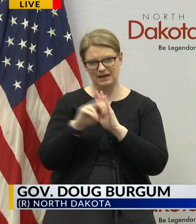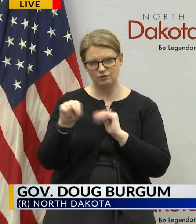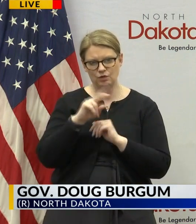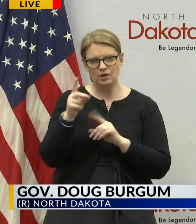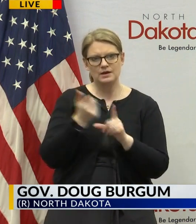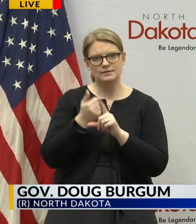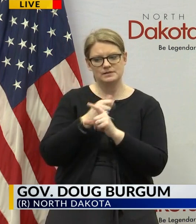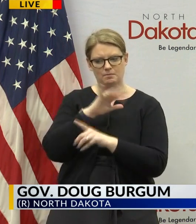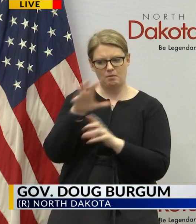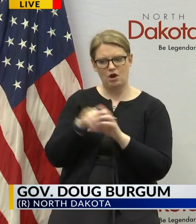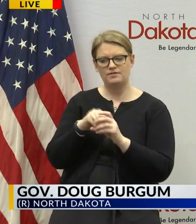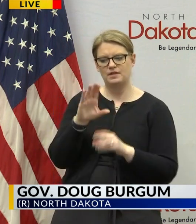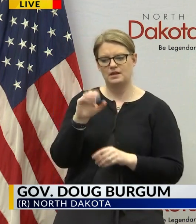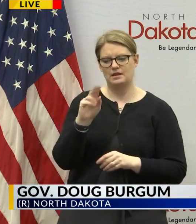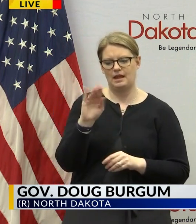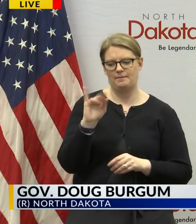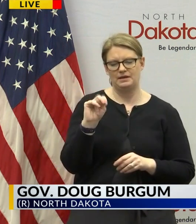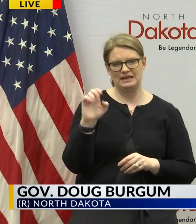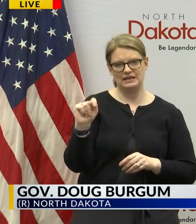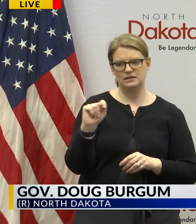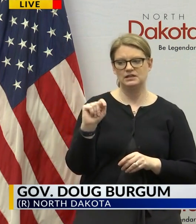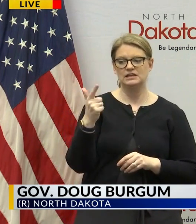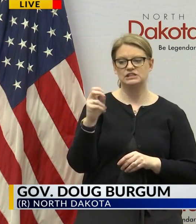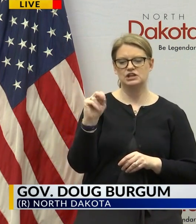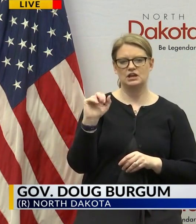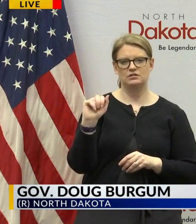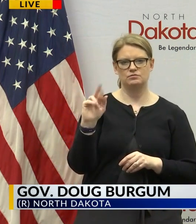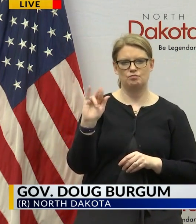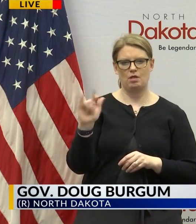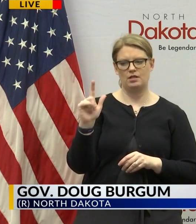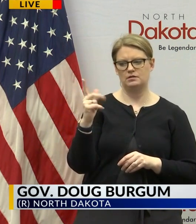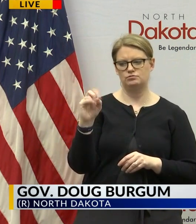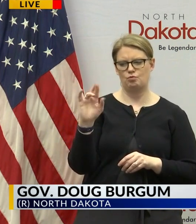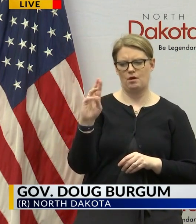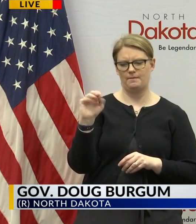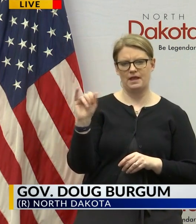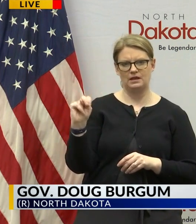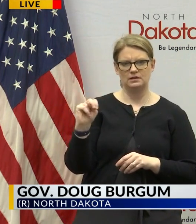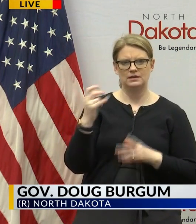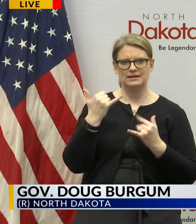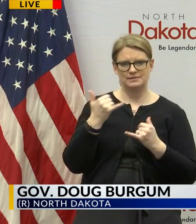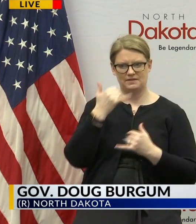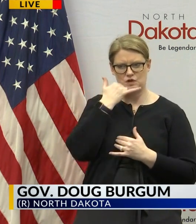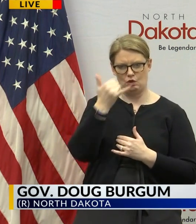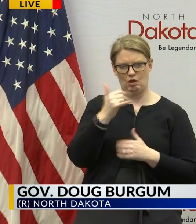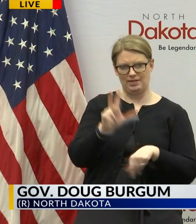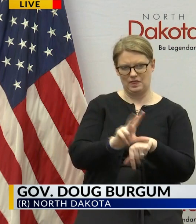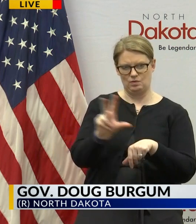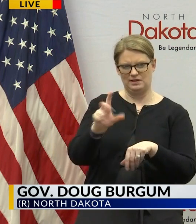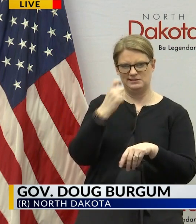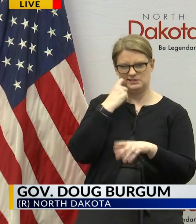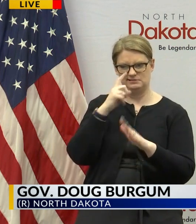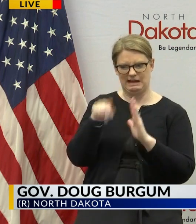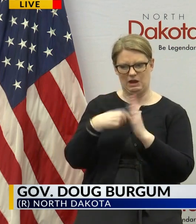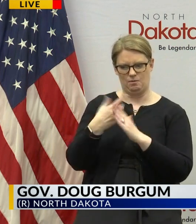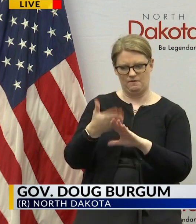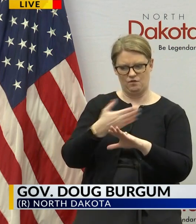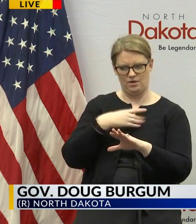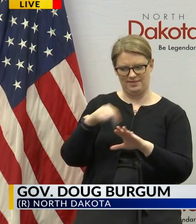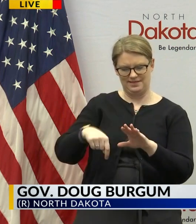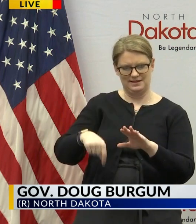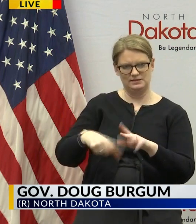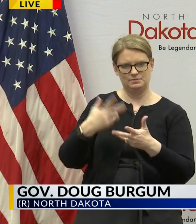part of the cabinet uh general dorman uh was on a call at three o'clock today just an hour before this uh